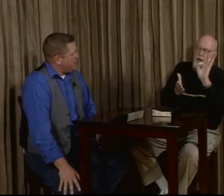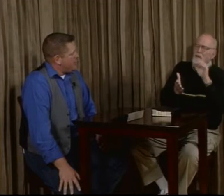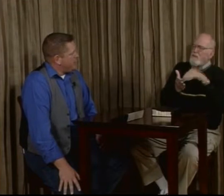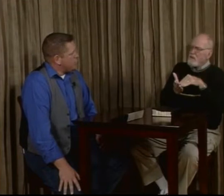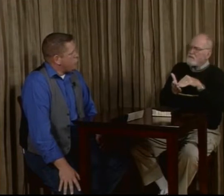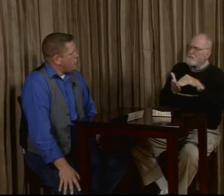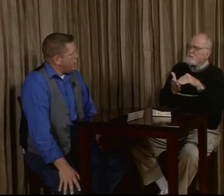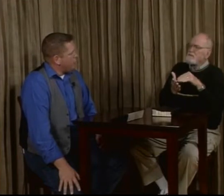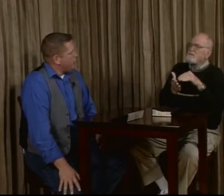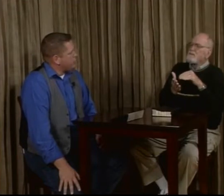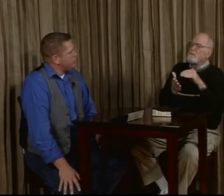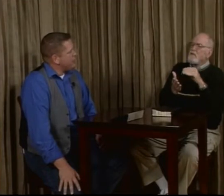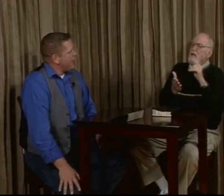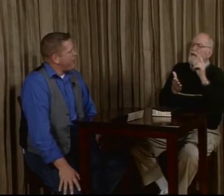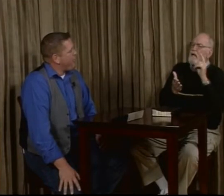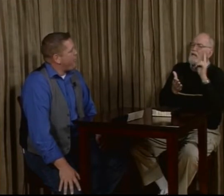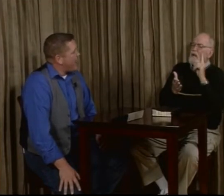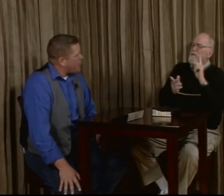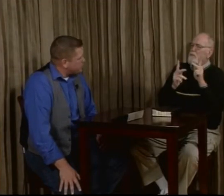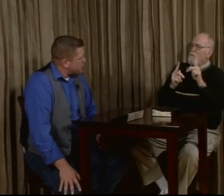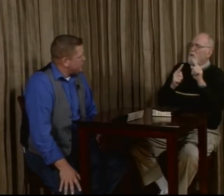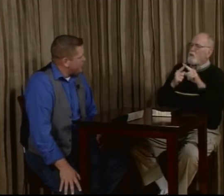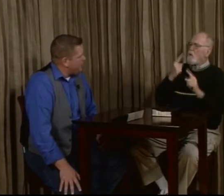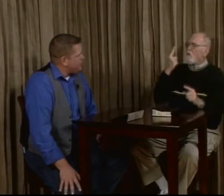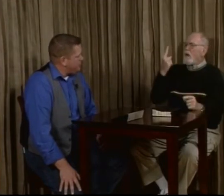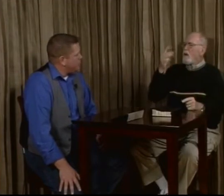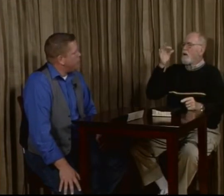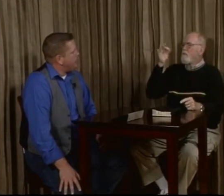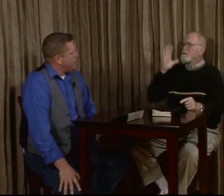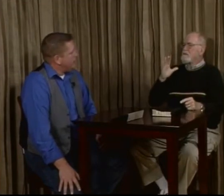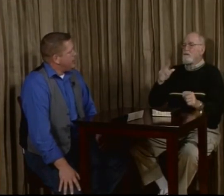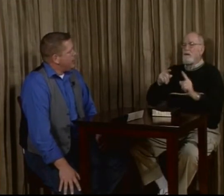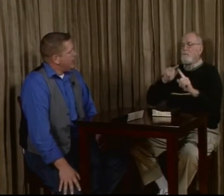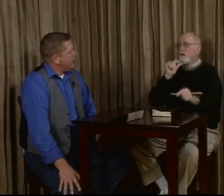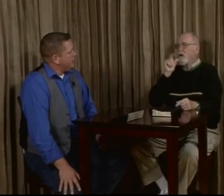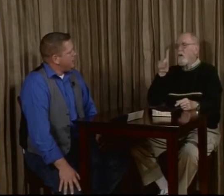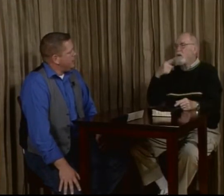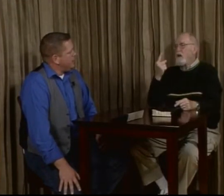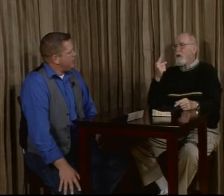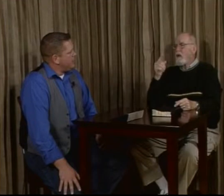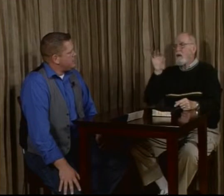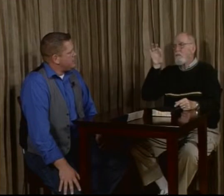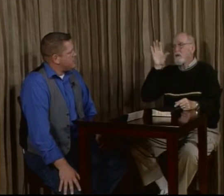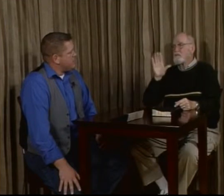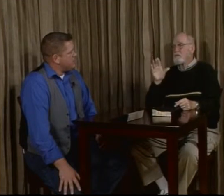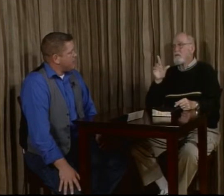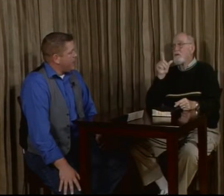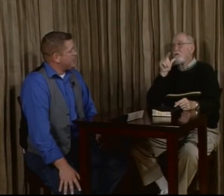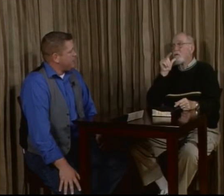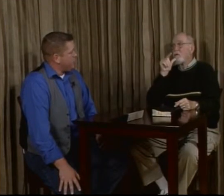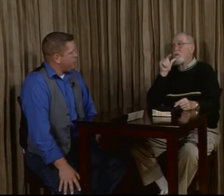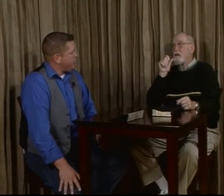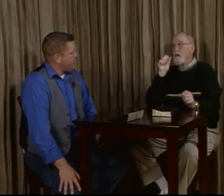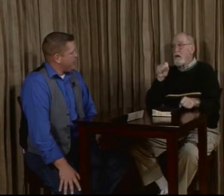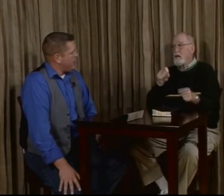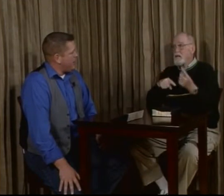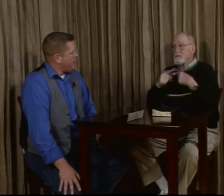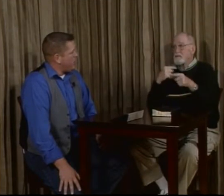there's one preacher to 9,000 deaf people. And, I mean, it's amazing when you think about how